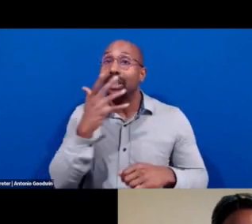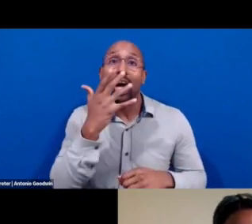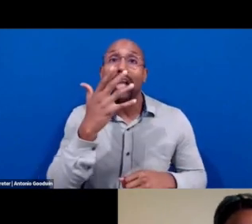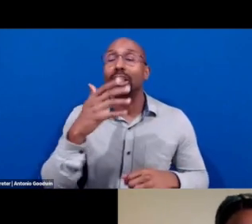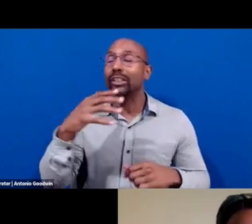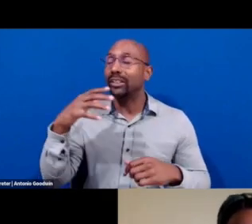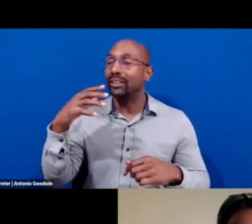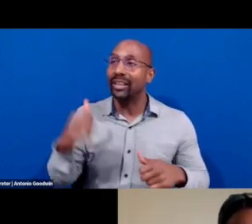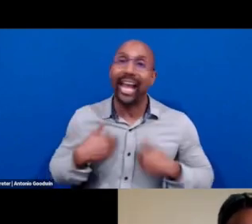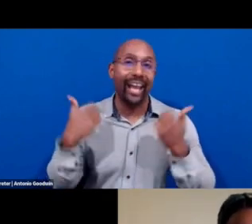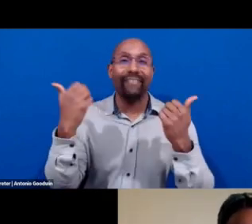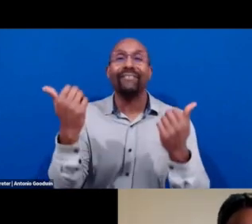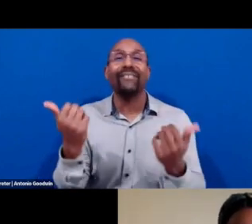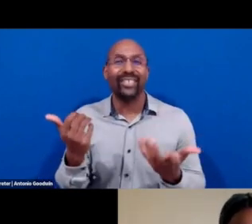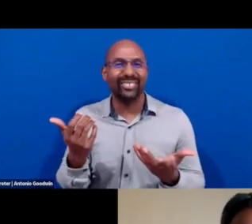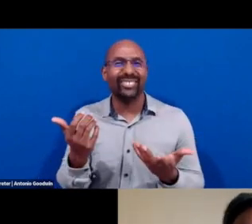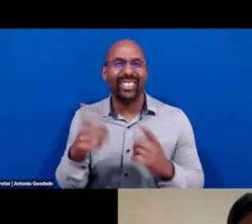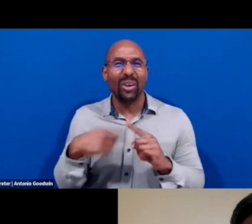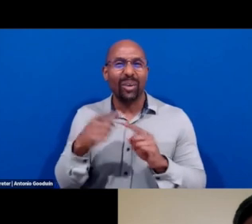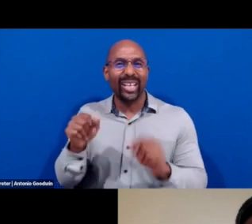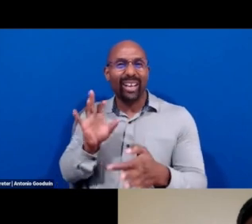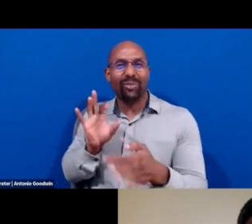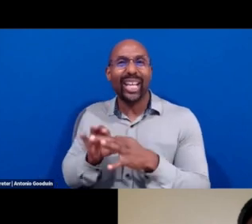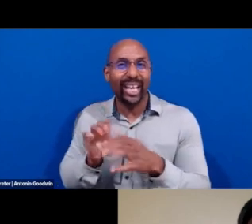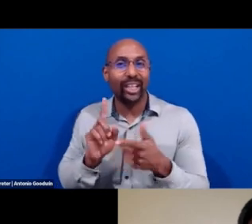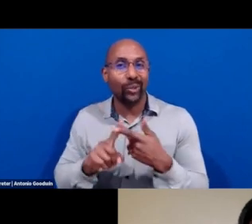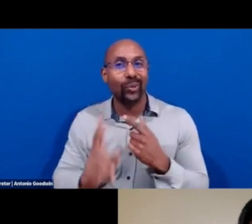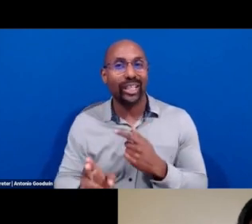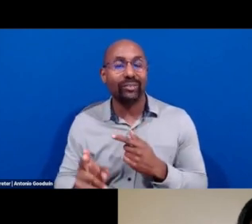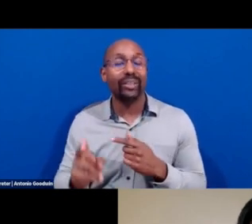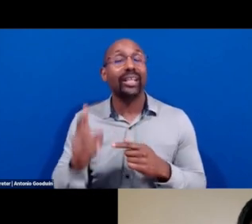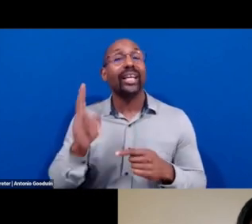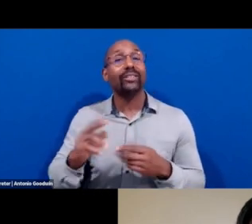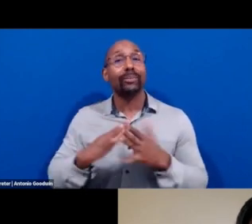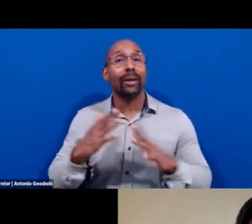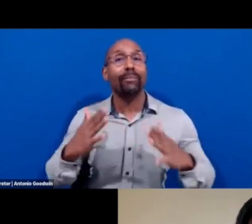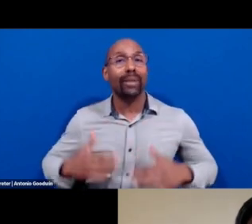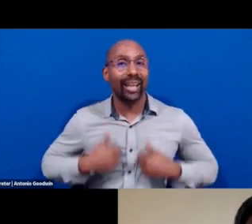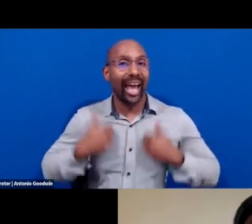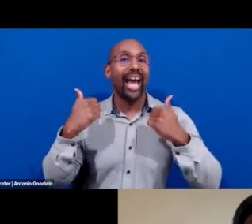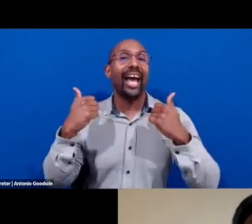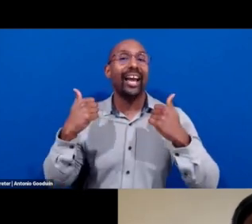um, I think that's, that's when history comes alive and it becomes fun and memorable.